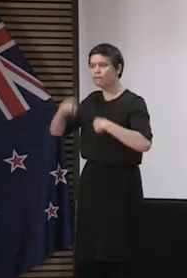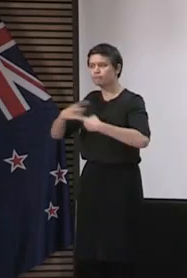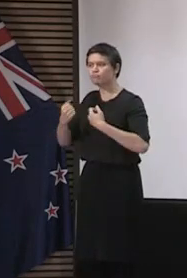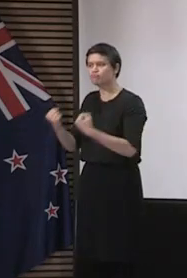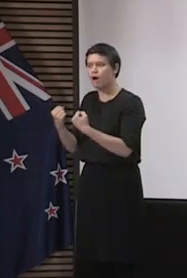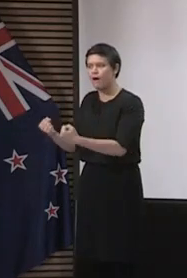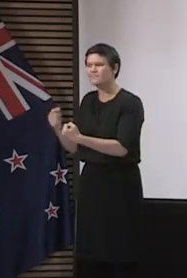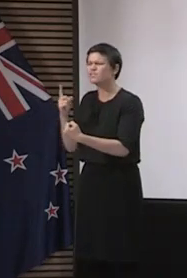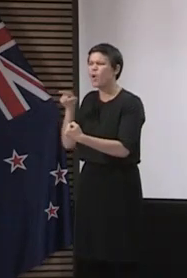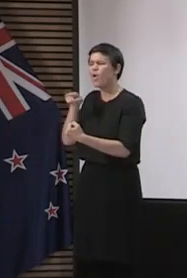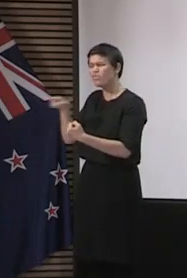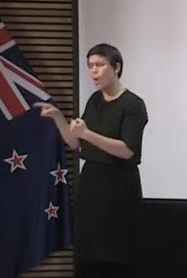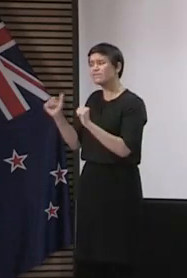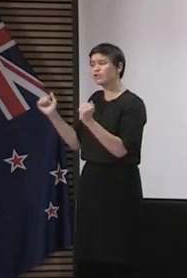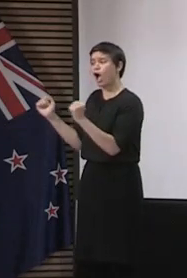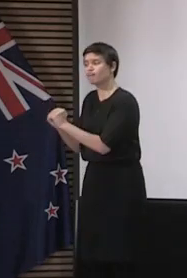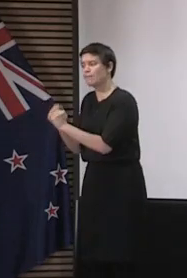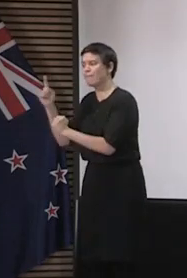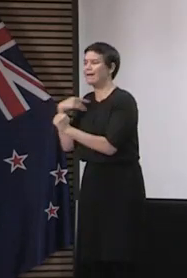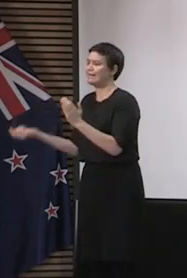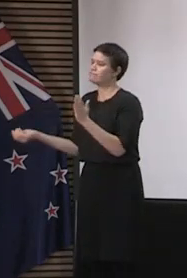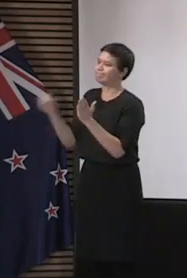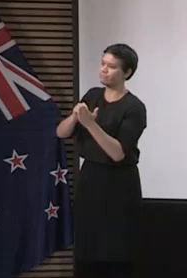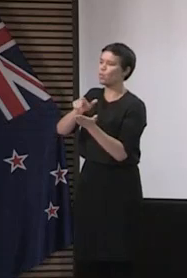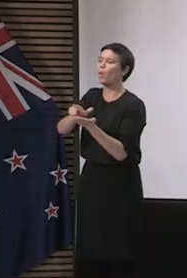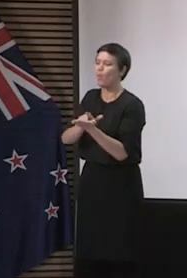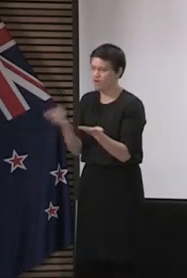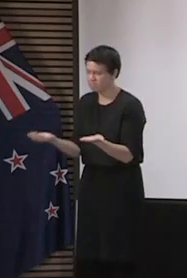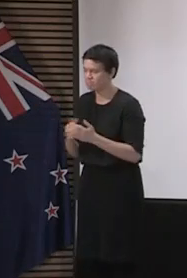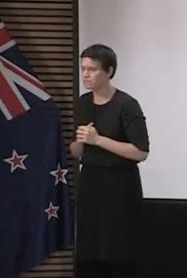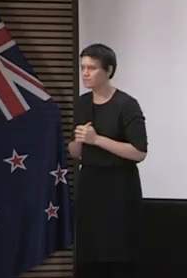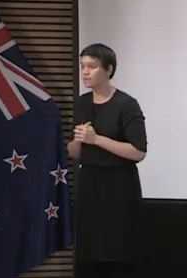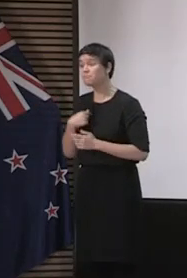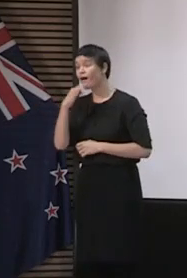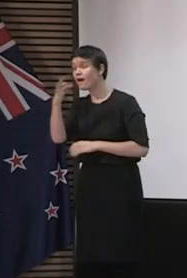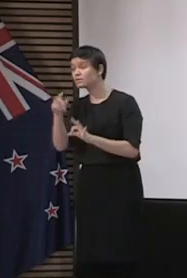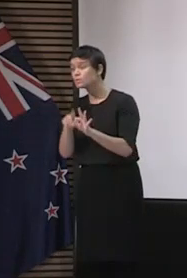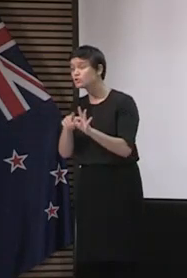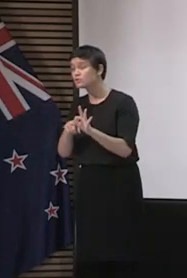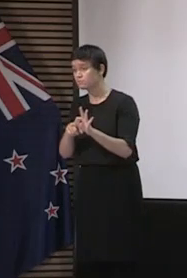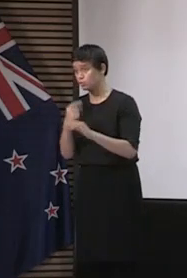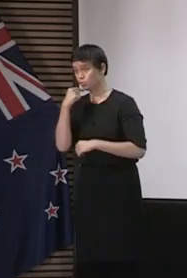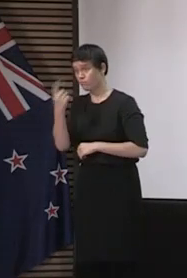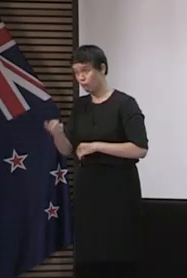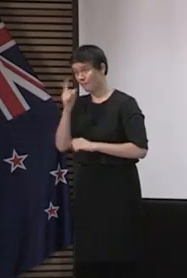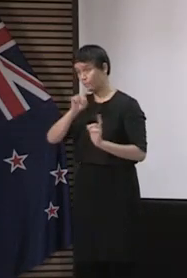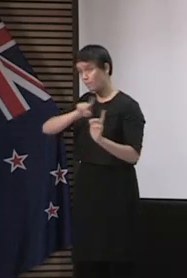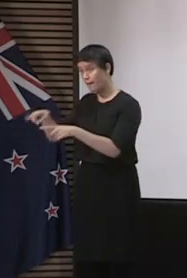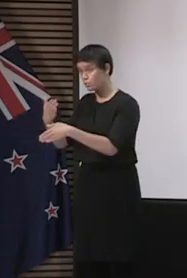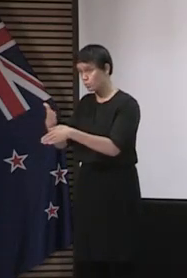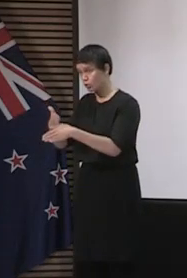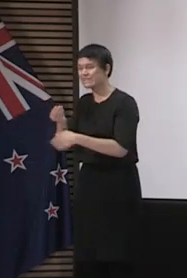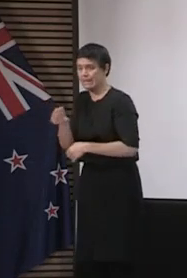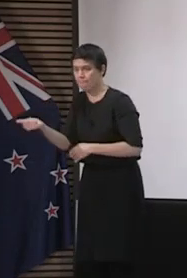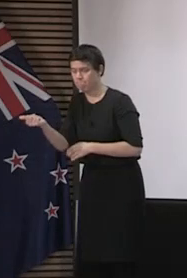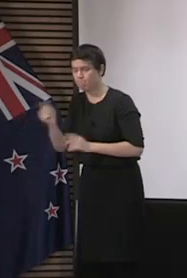questions about the three. What's your understanding of how many New Zealanders are going to effectively go back to work tomorrow over the couple of days? And